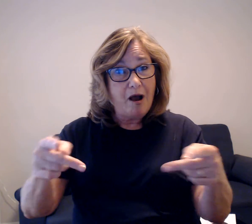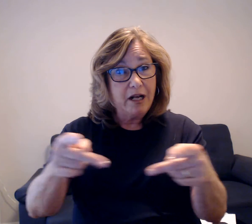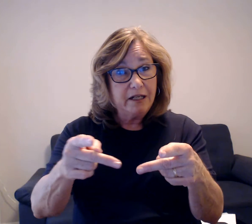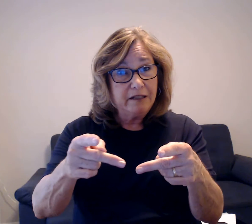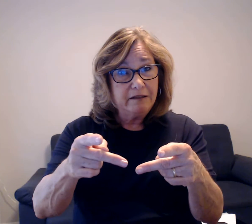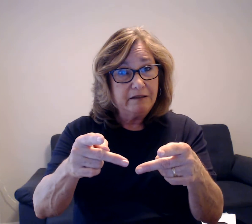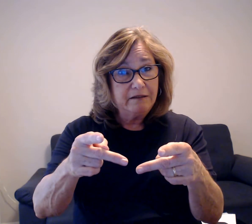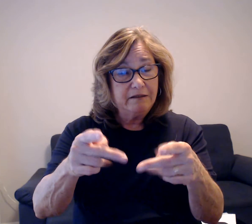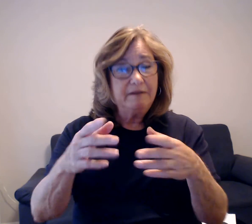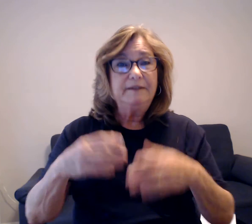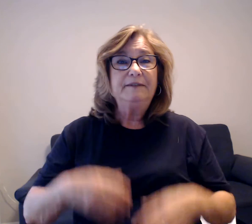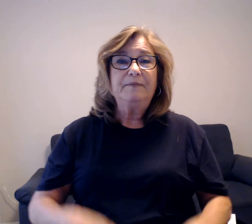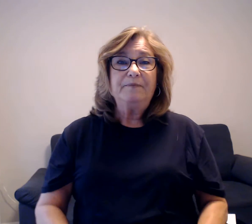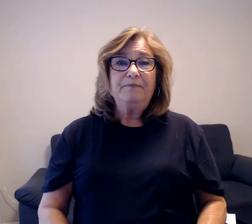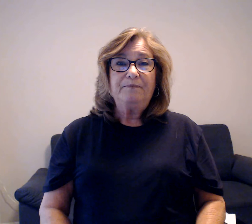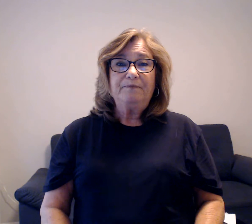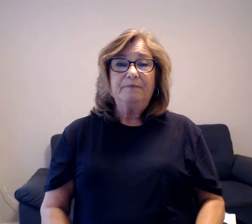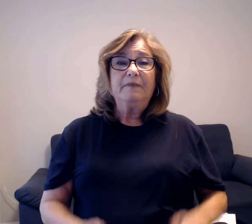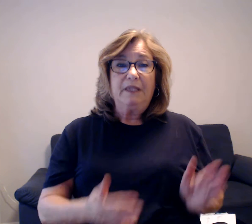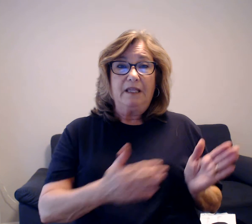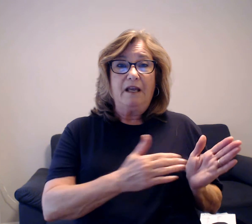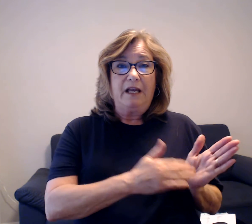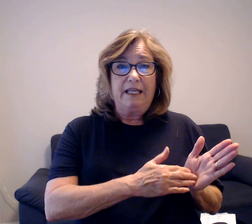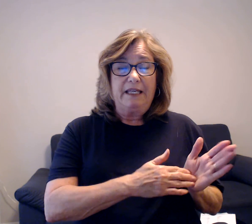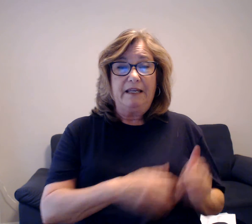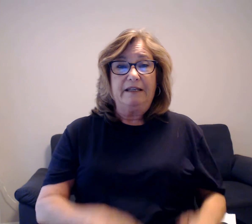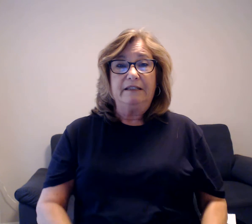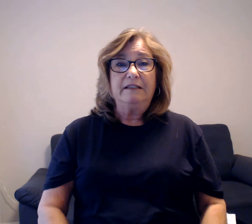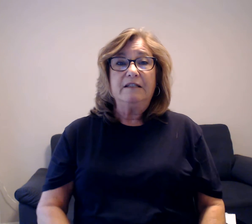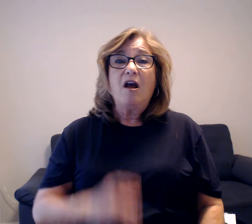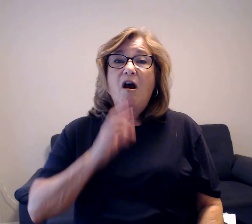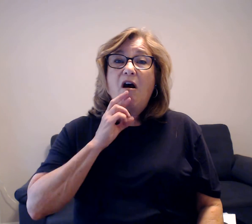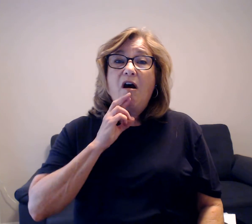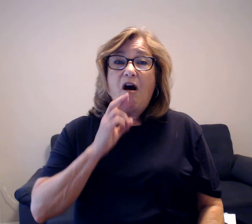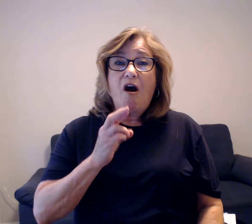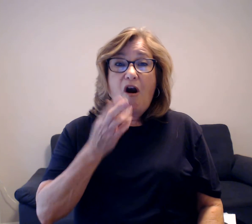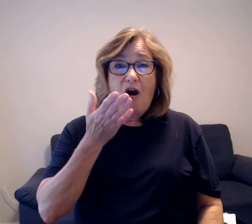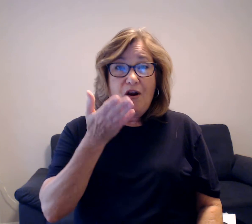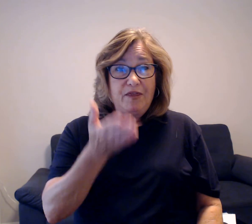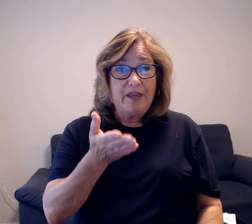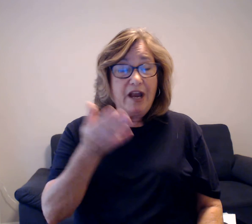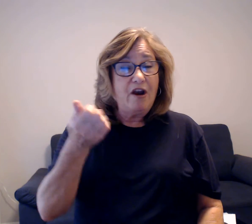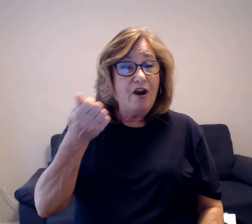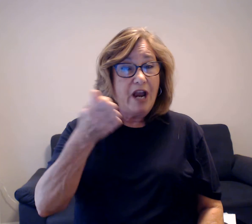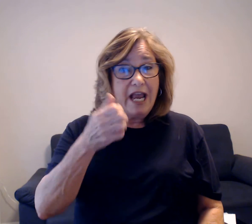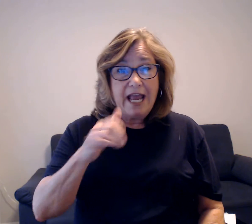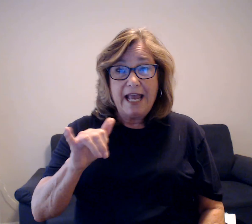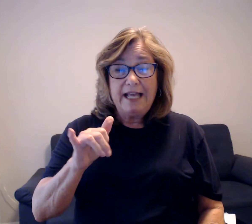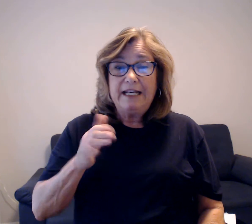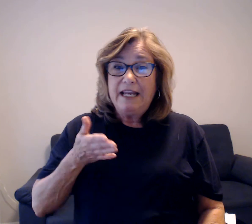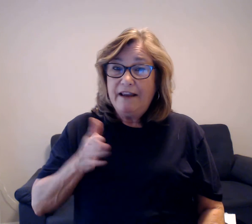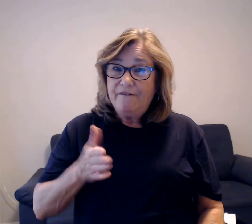Number Are there any fish in the duck pond?